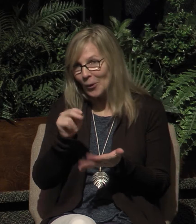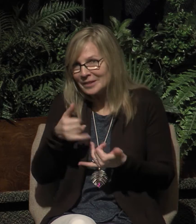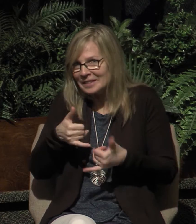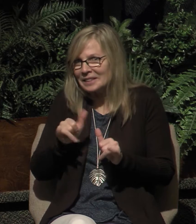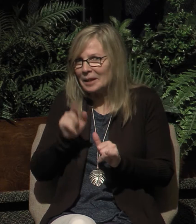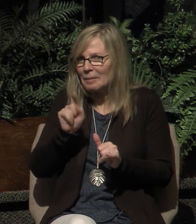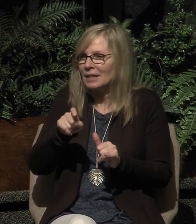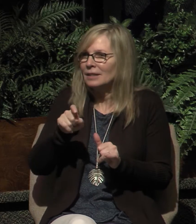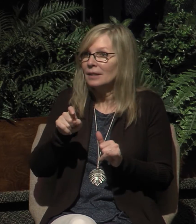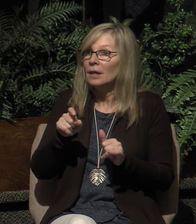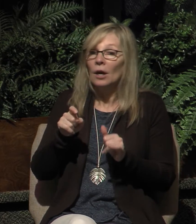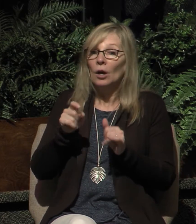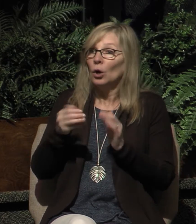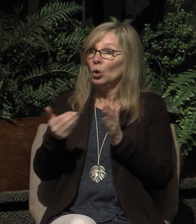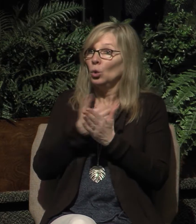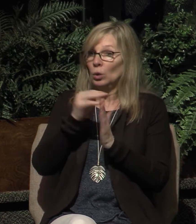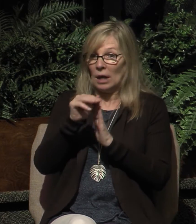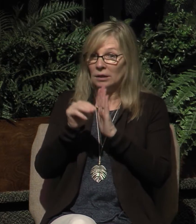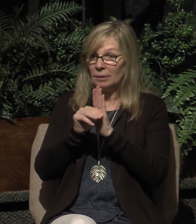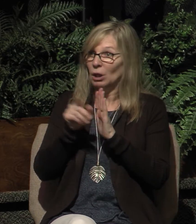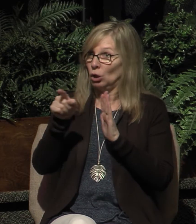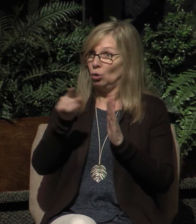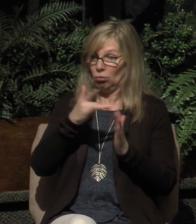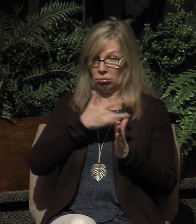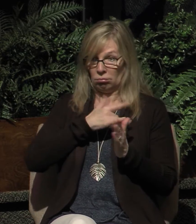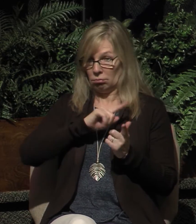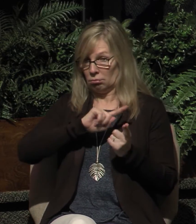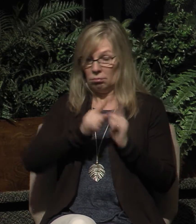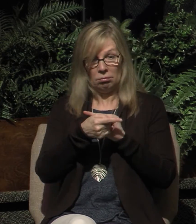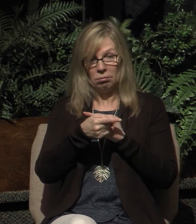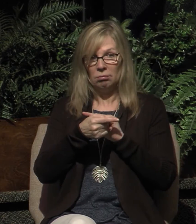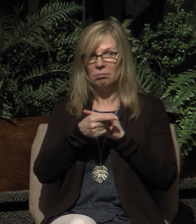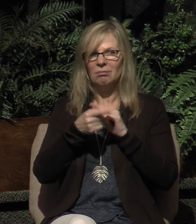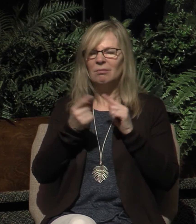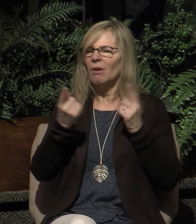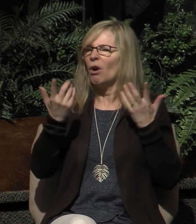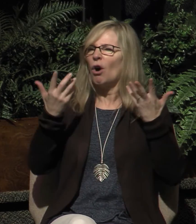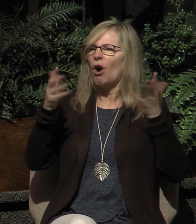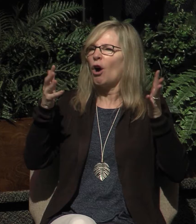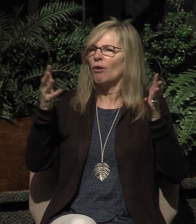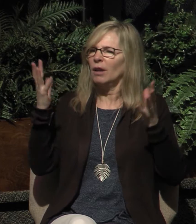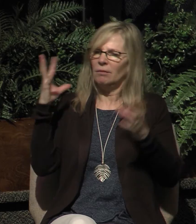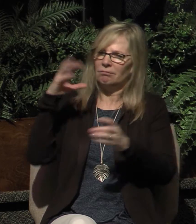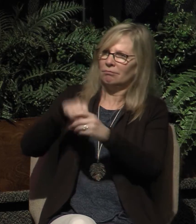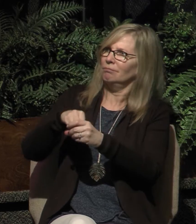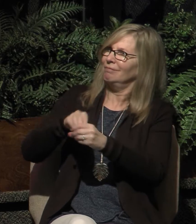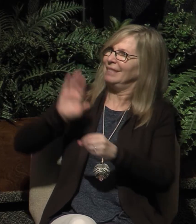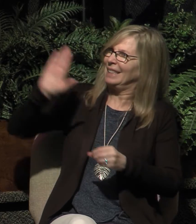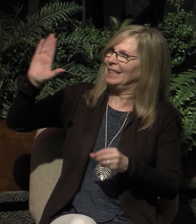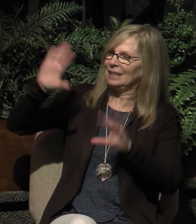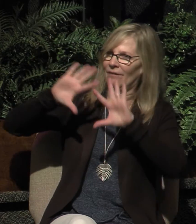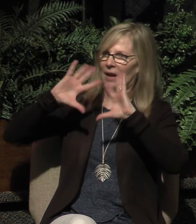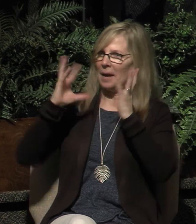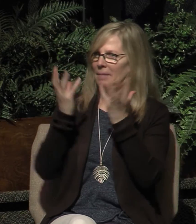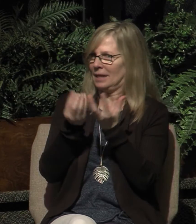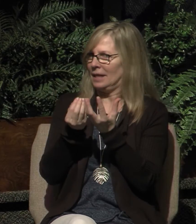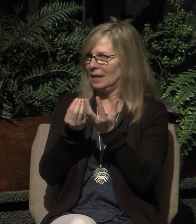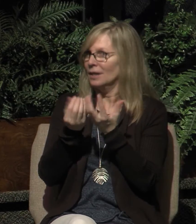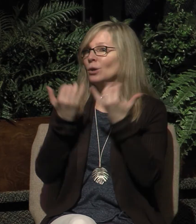to the New Testament, when you were converted, you became a part of God's family. So that you now have brothers